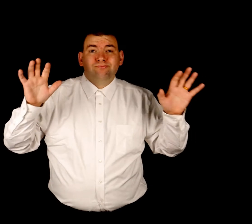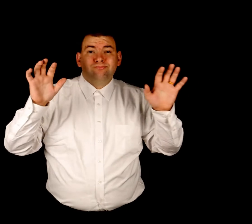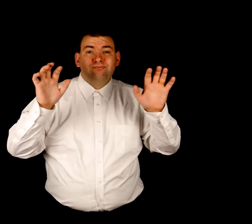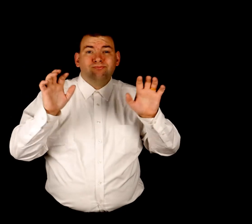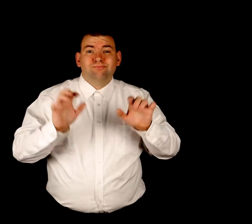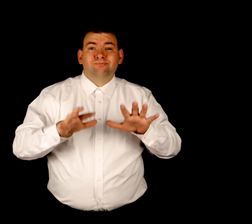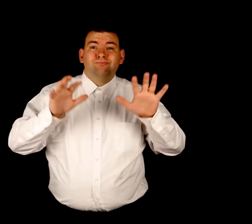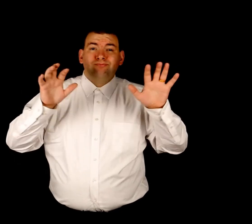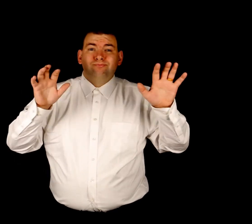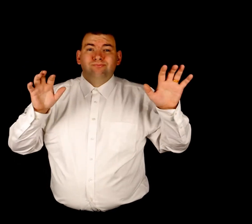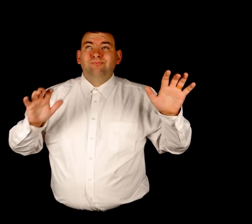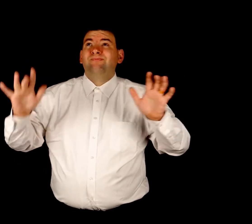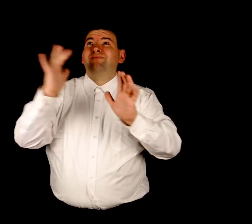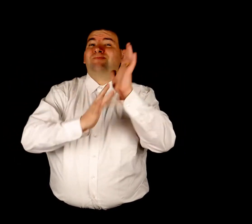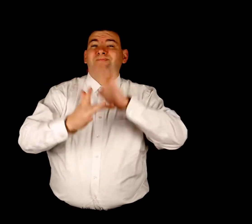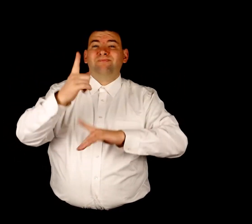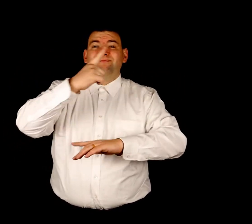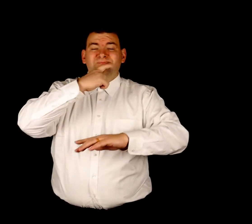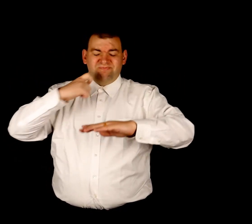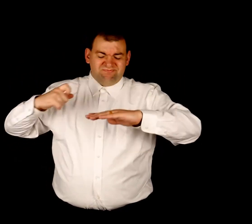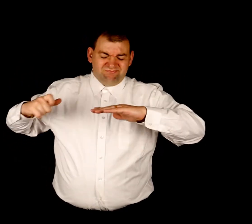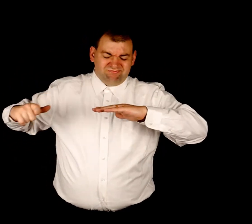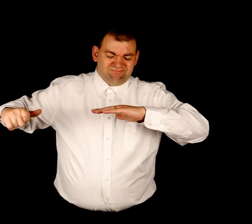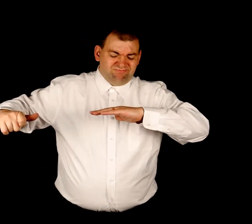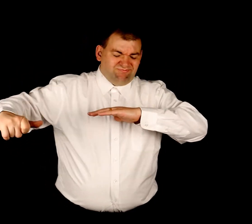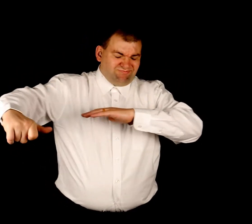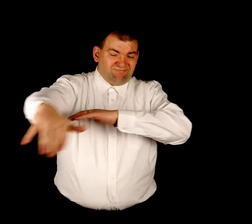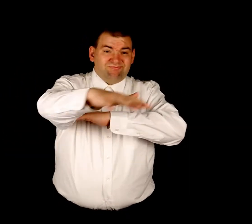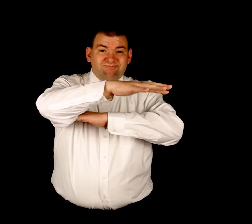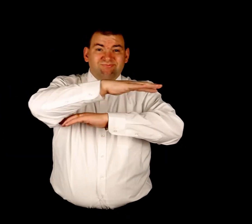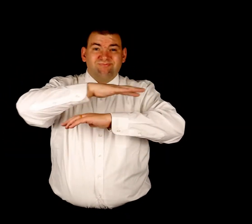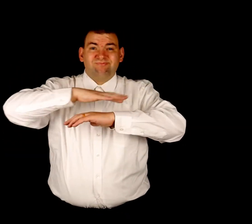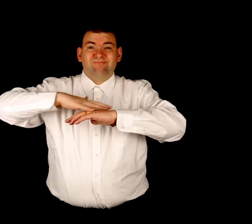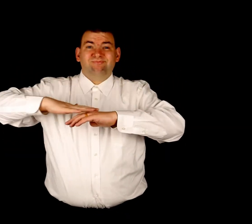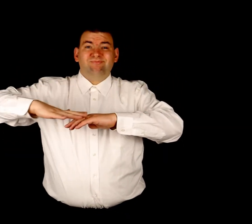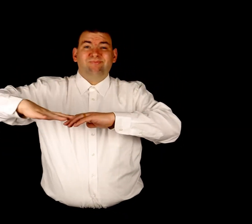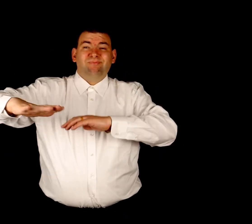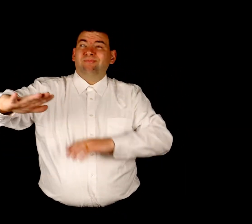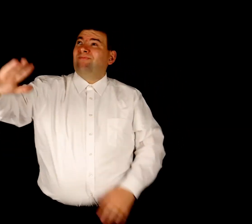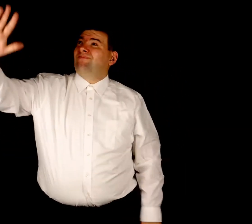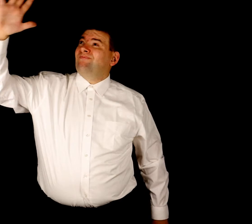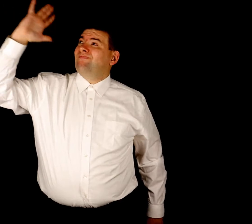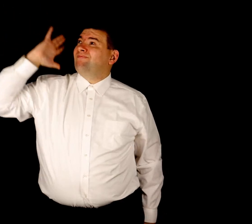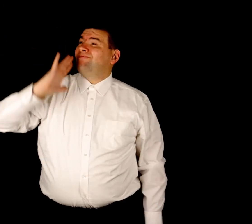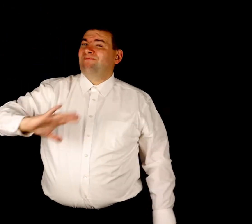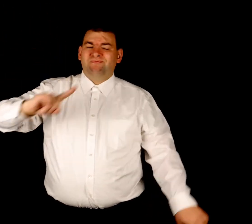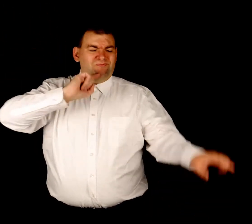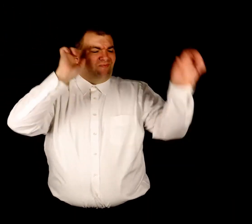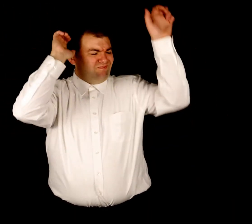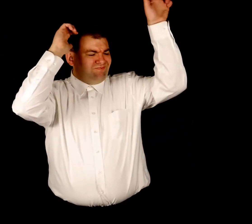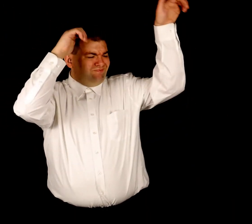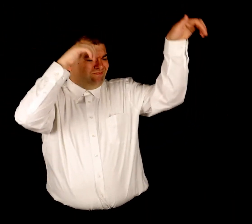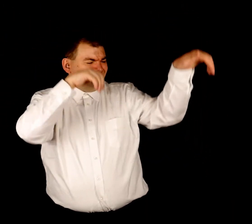You made dry ground Where once were